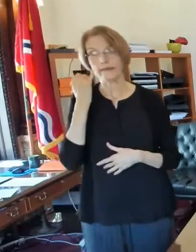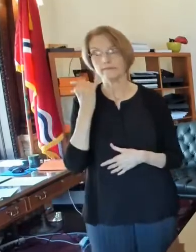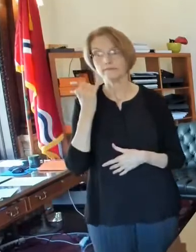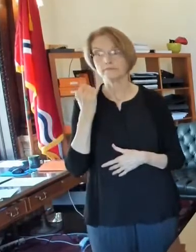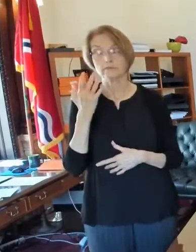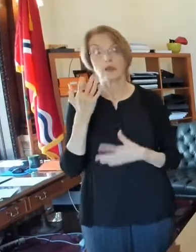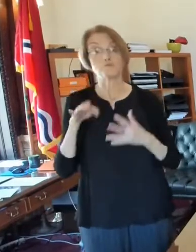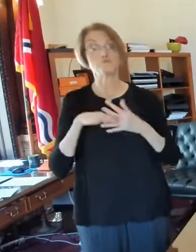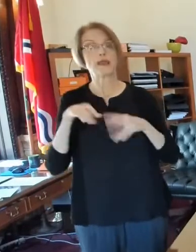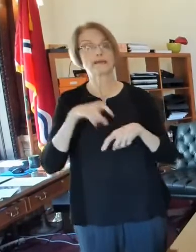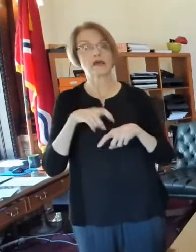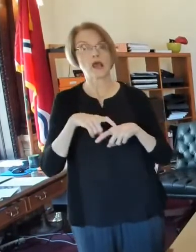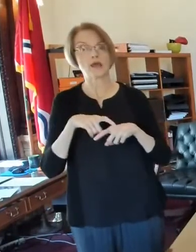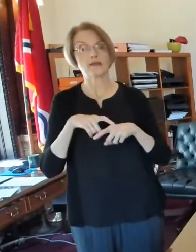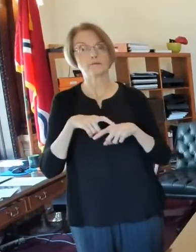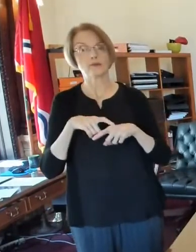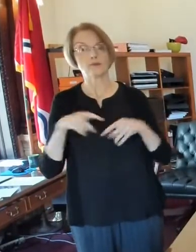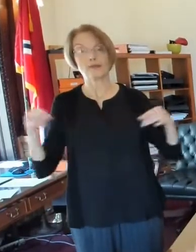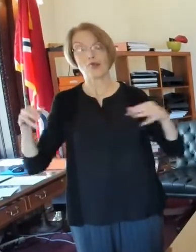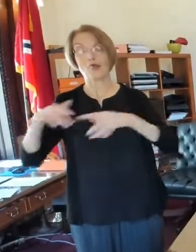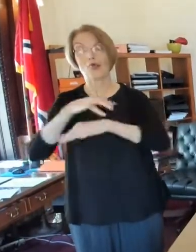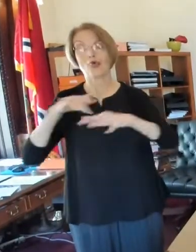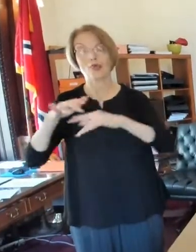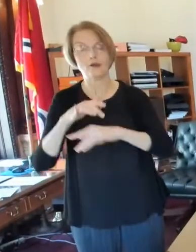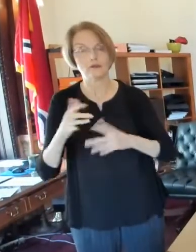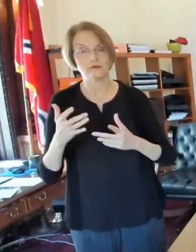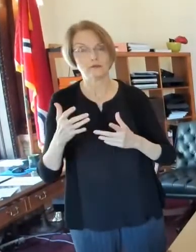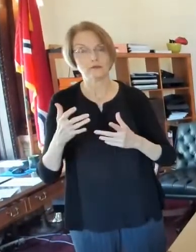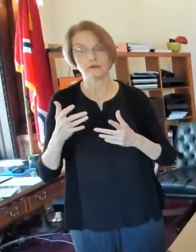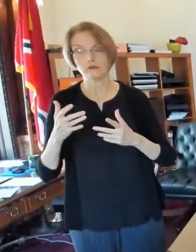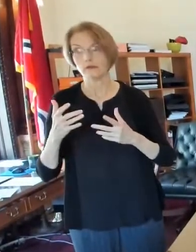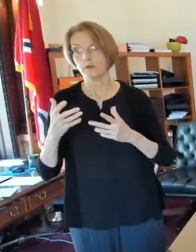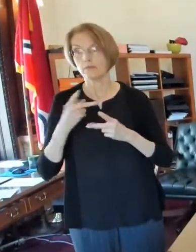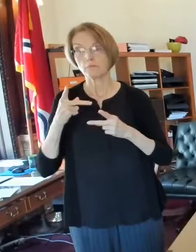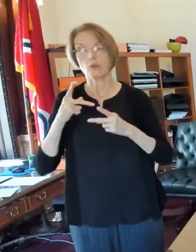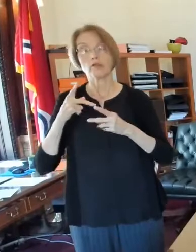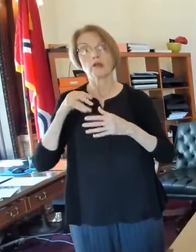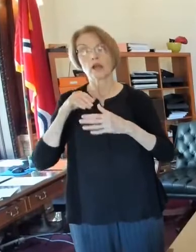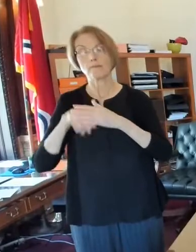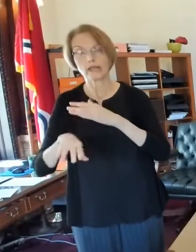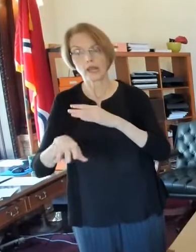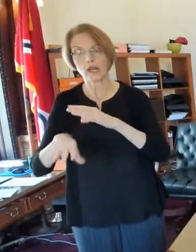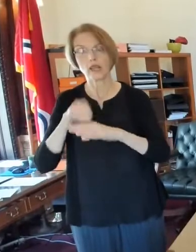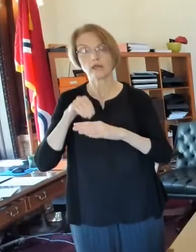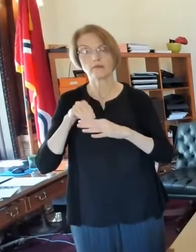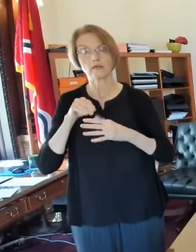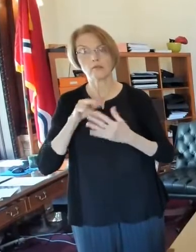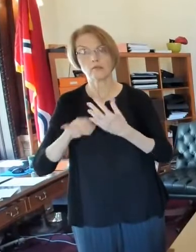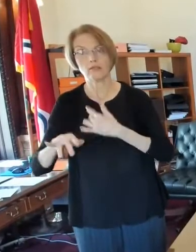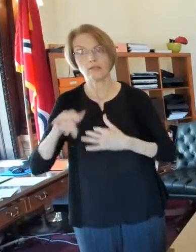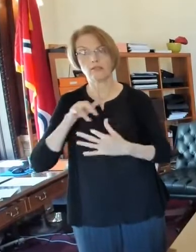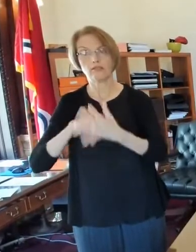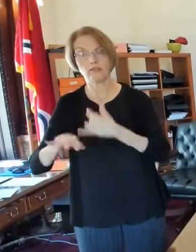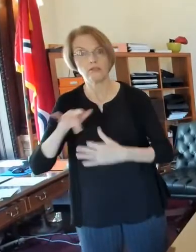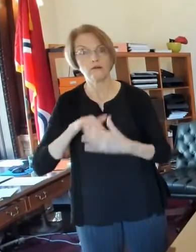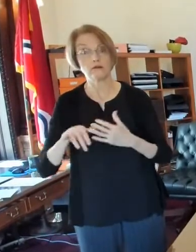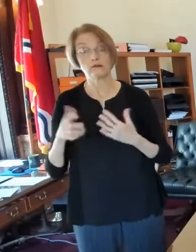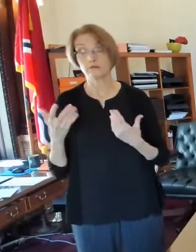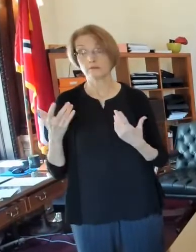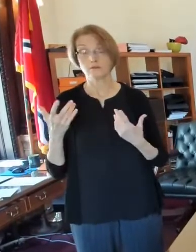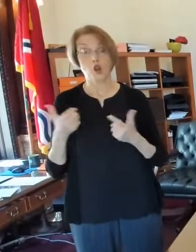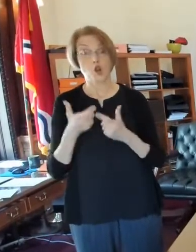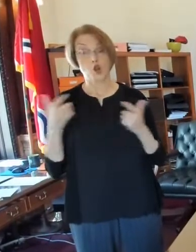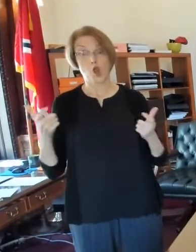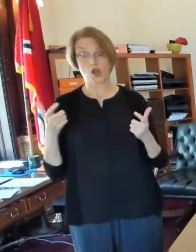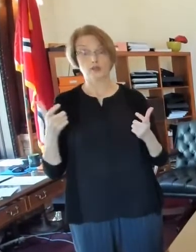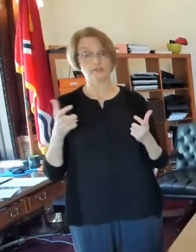intermission? What happens then? How about when everyone's coming in and leaving? So all of those things are, are things that large venues